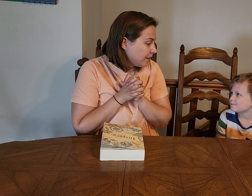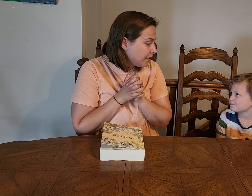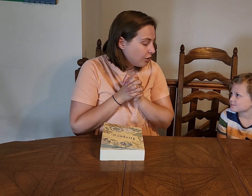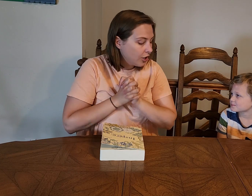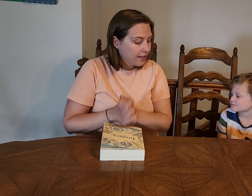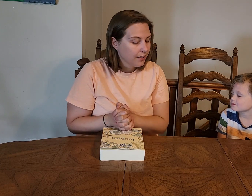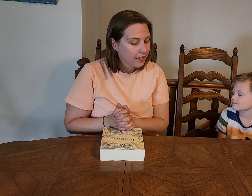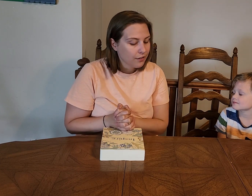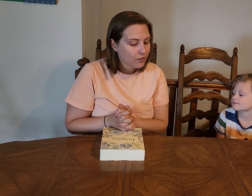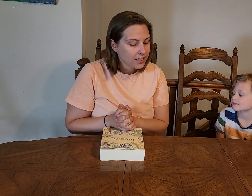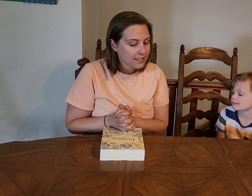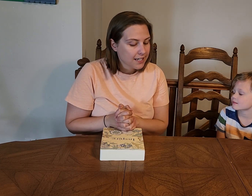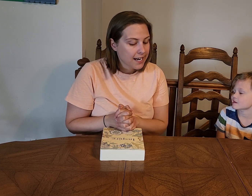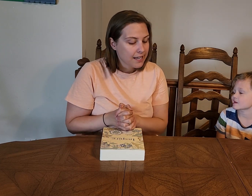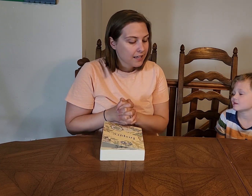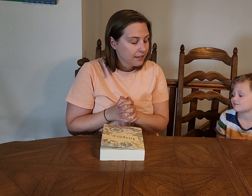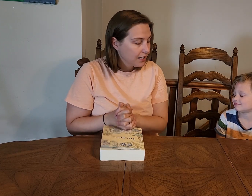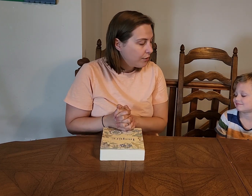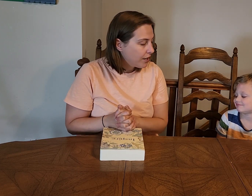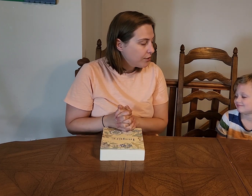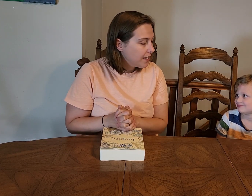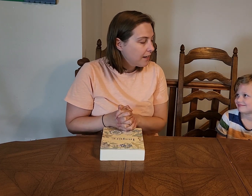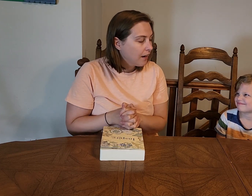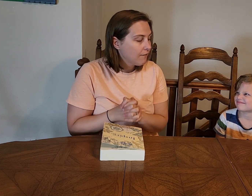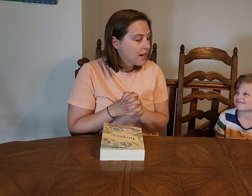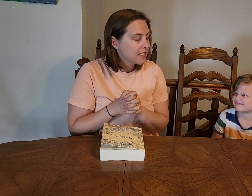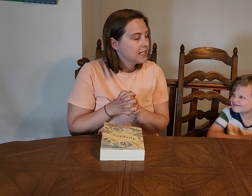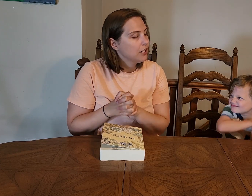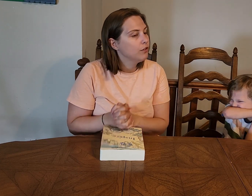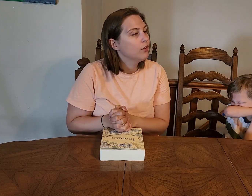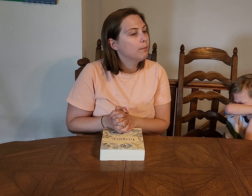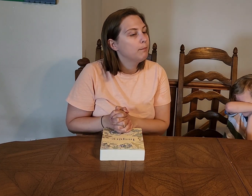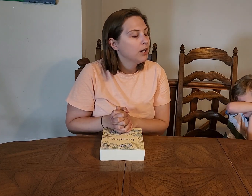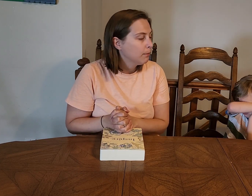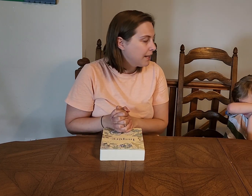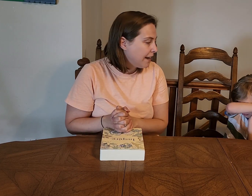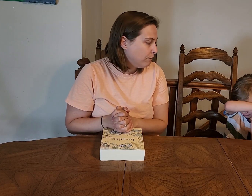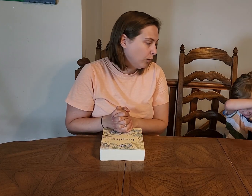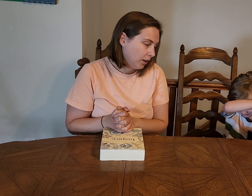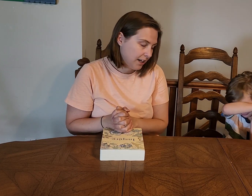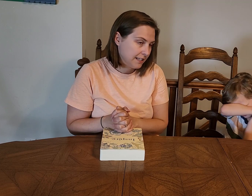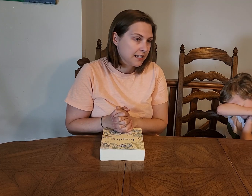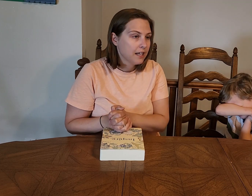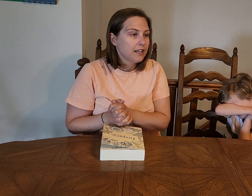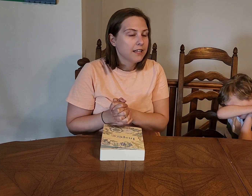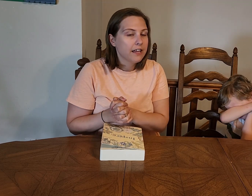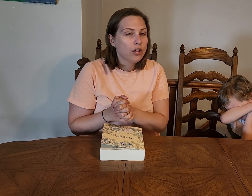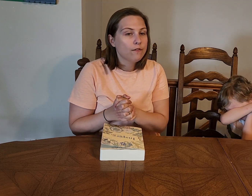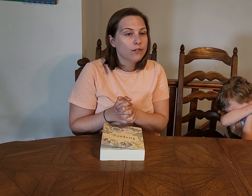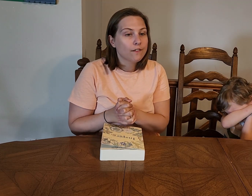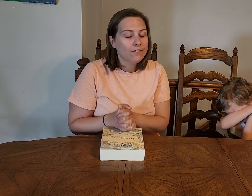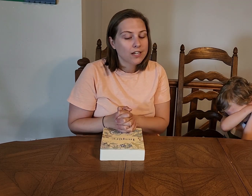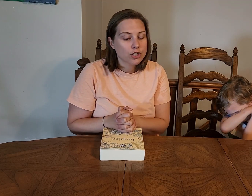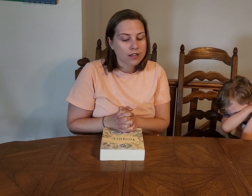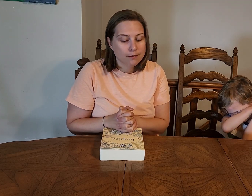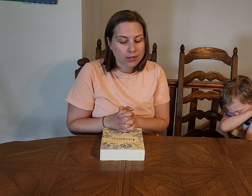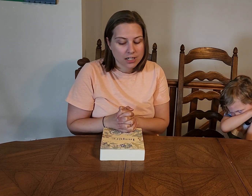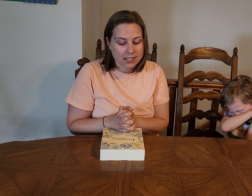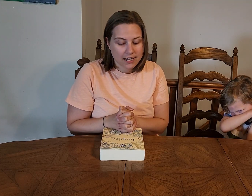Dear Lord, thank you for this day. Thank you that you take care of us and that you have a bigger plan for us. Thank you for the fish and the birds